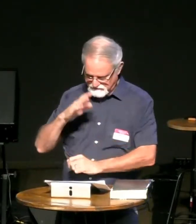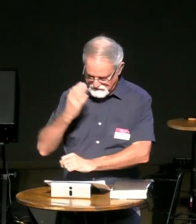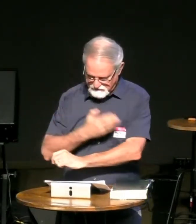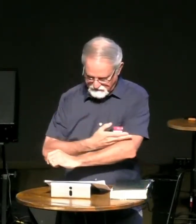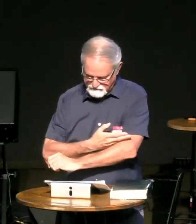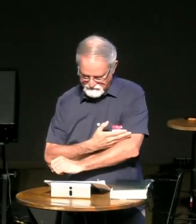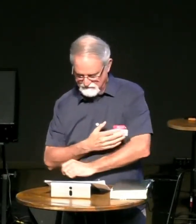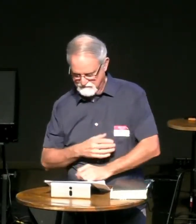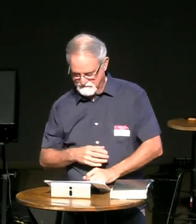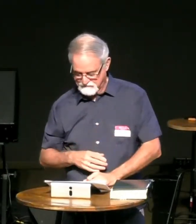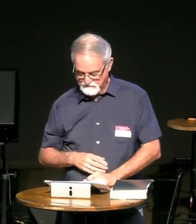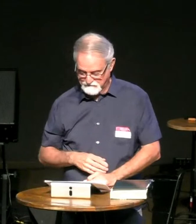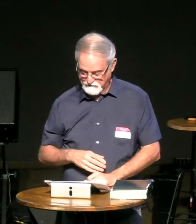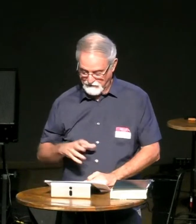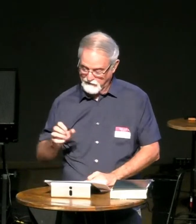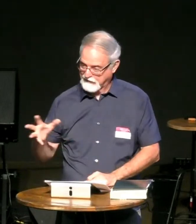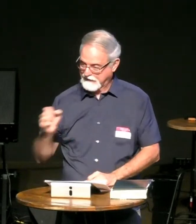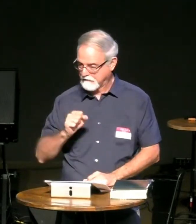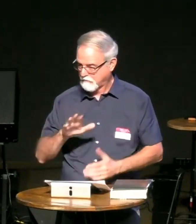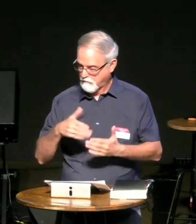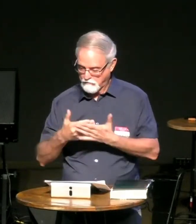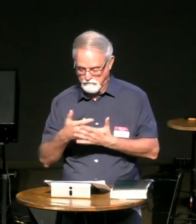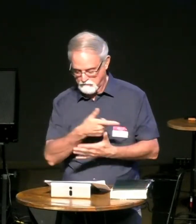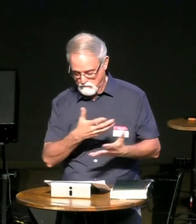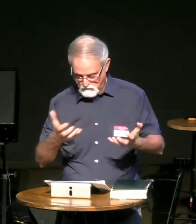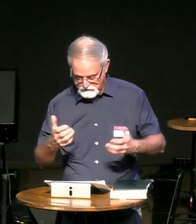and they indeed killed the son of the owner